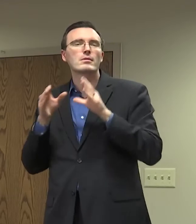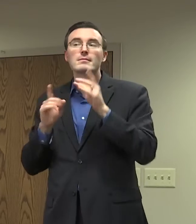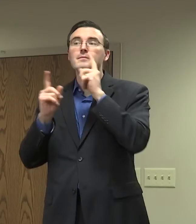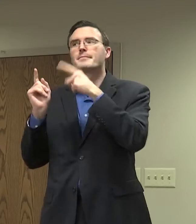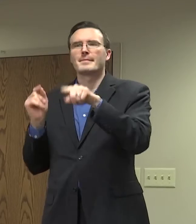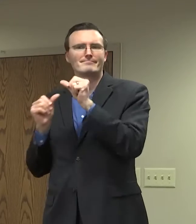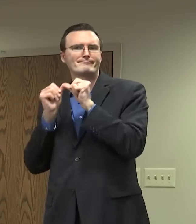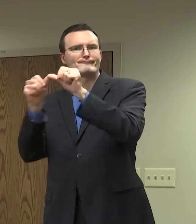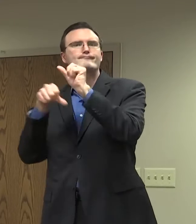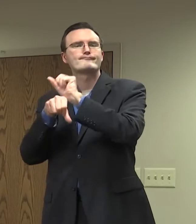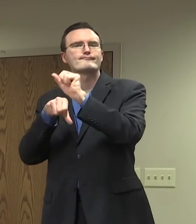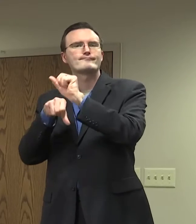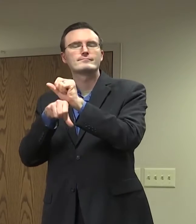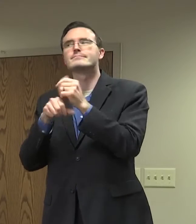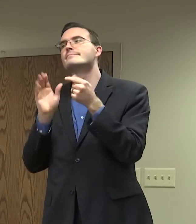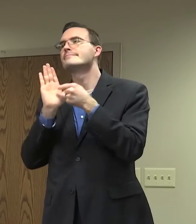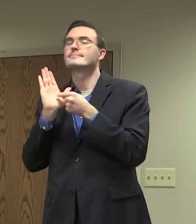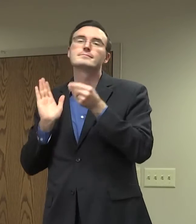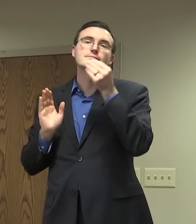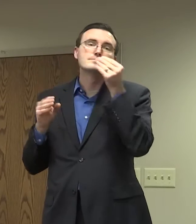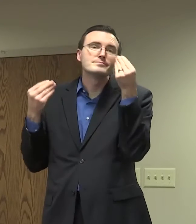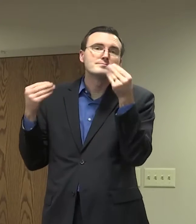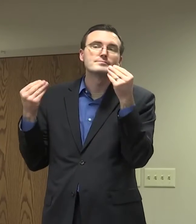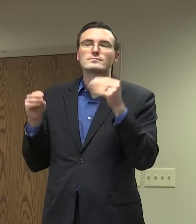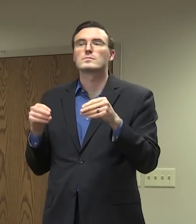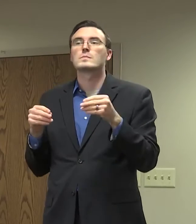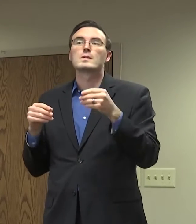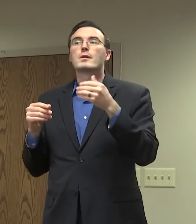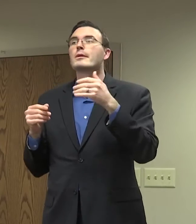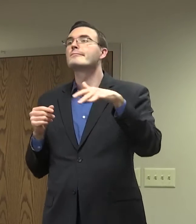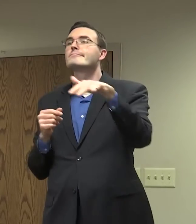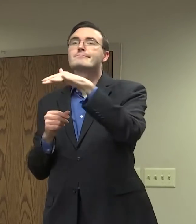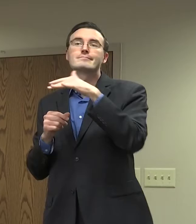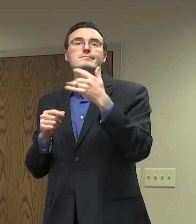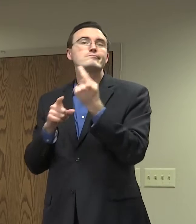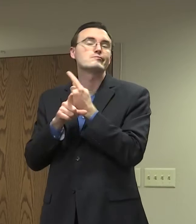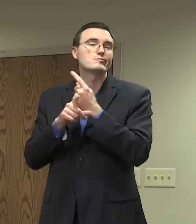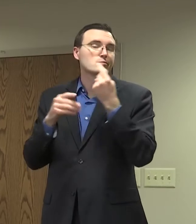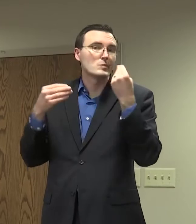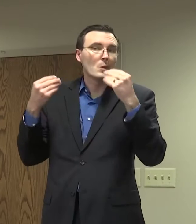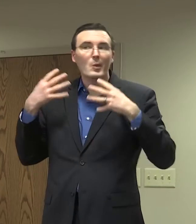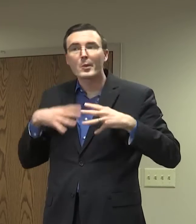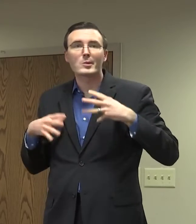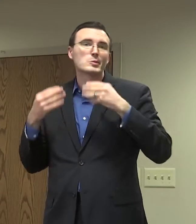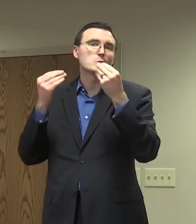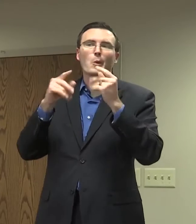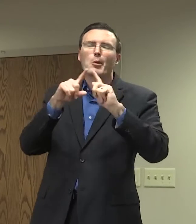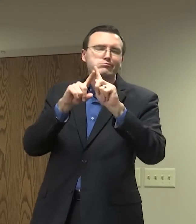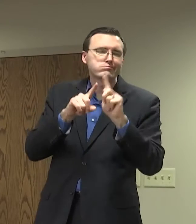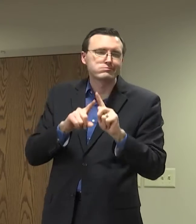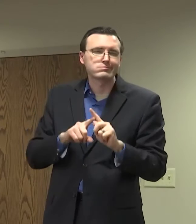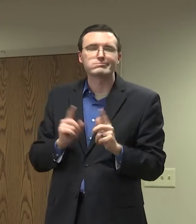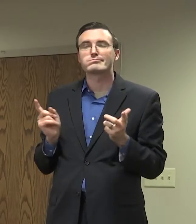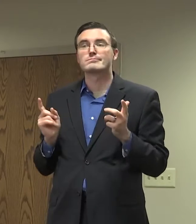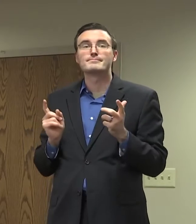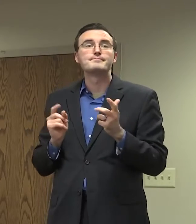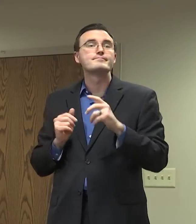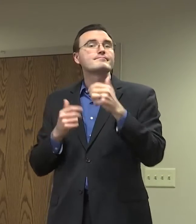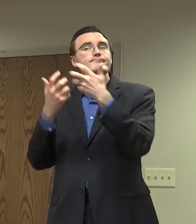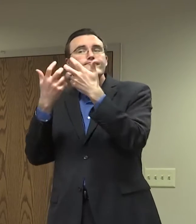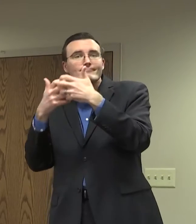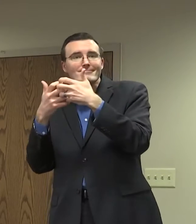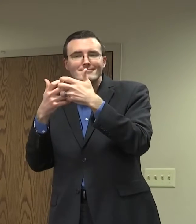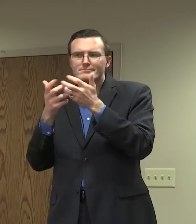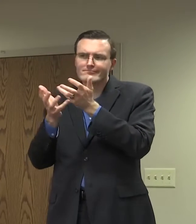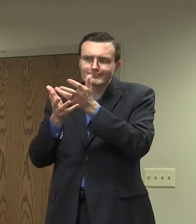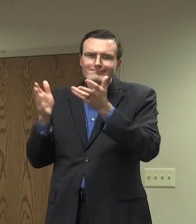work environment such as the grocery stores, the schools, the food processing plants, manufacturers. So as we say, we talk